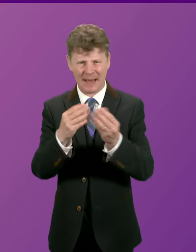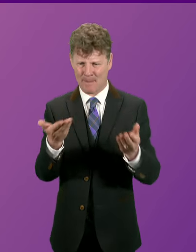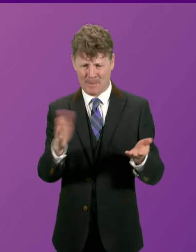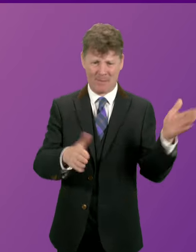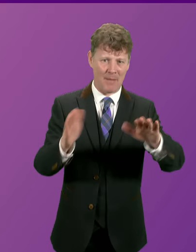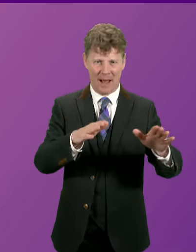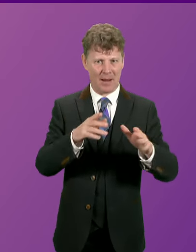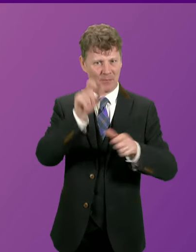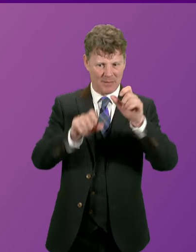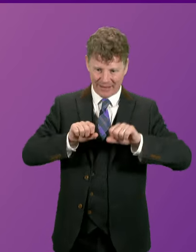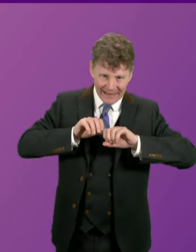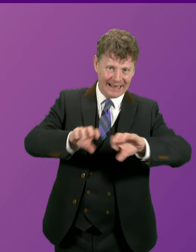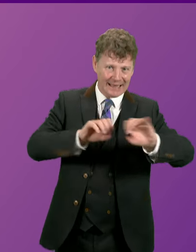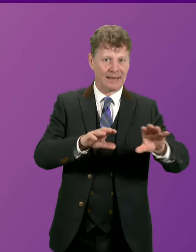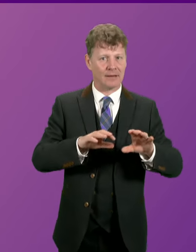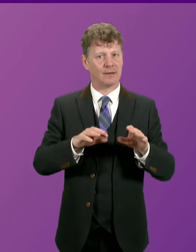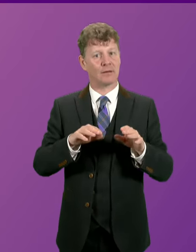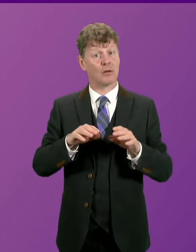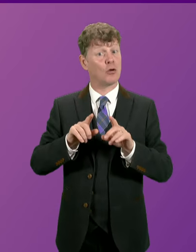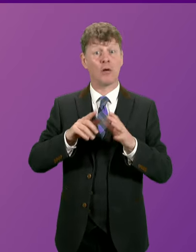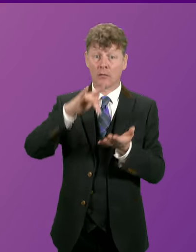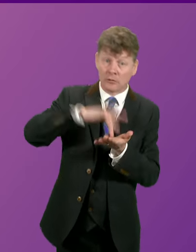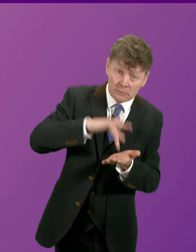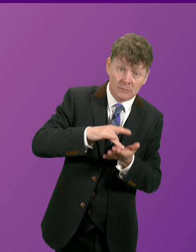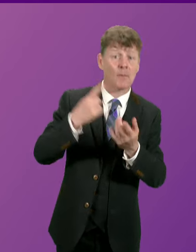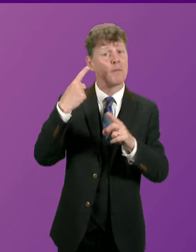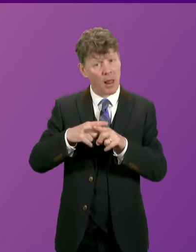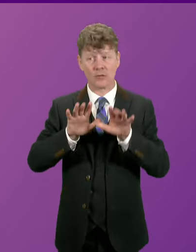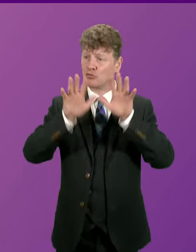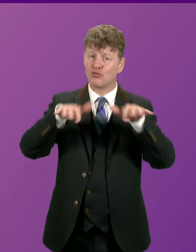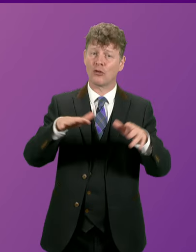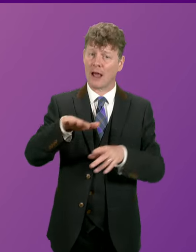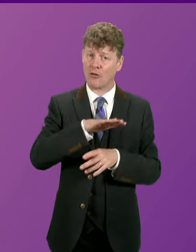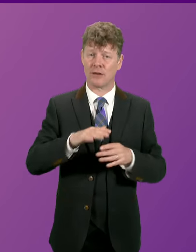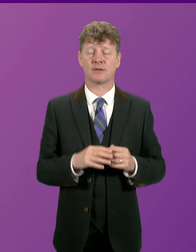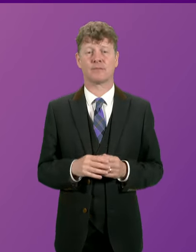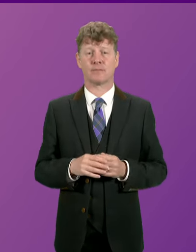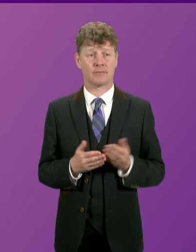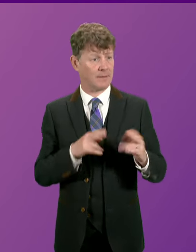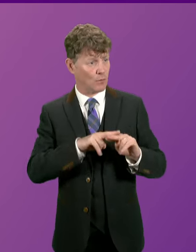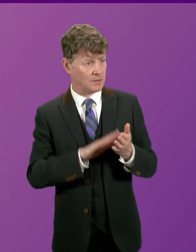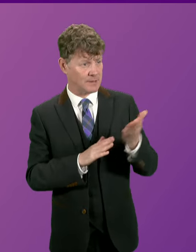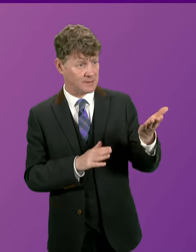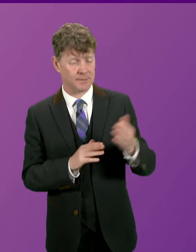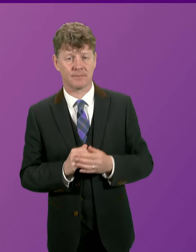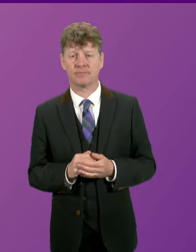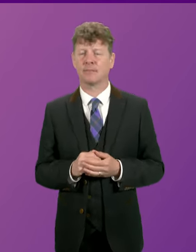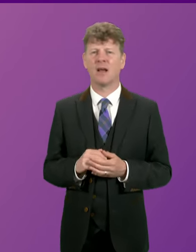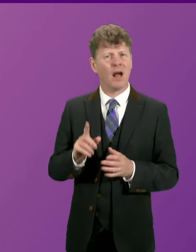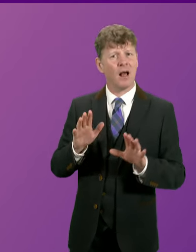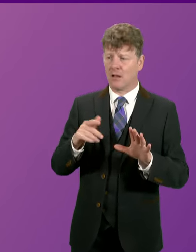being built in both rural and urban areas of the Highlands and Islands. First Minister. Second Officer, I do recognise the